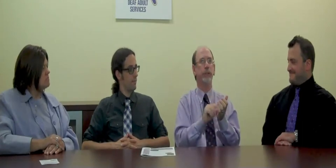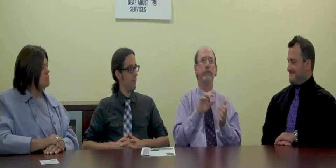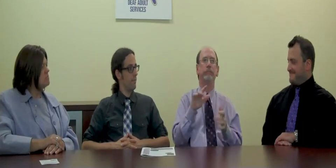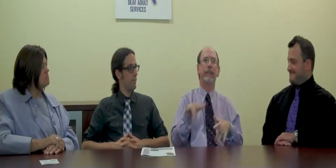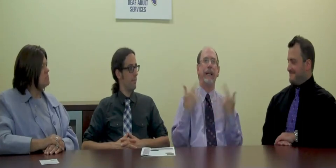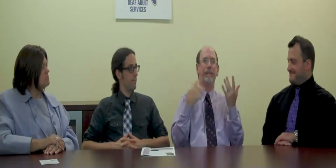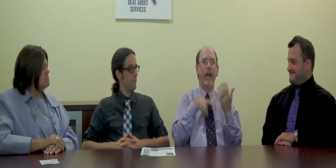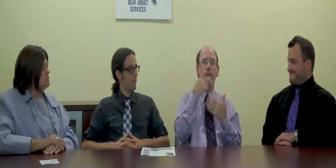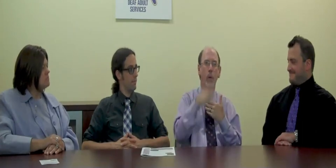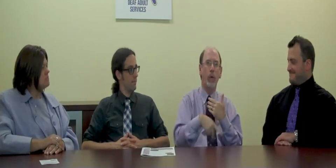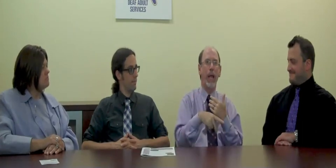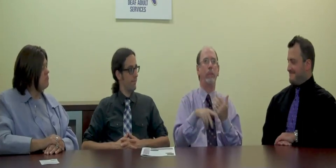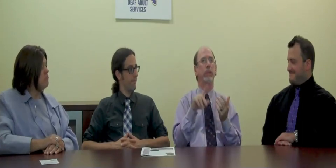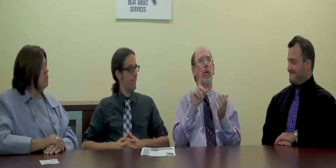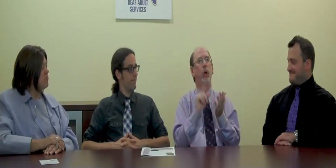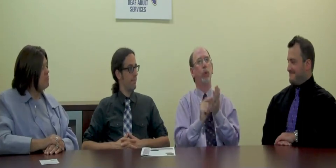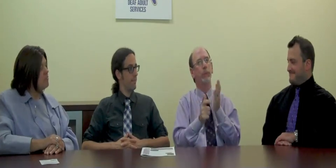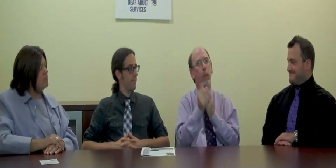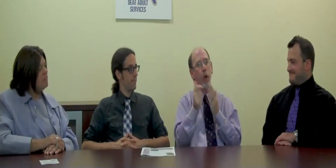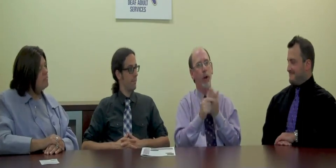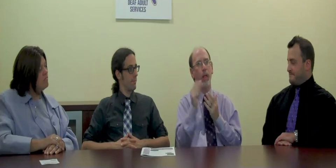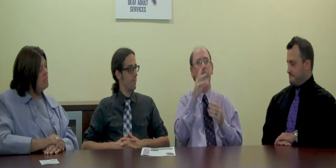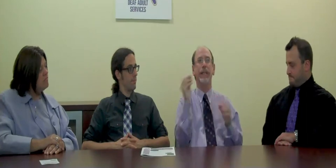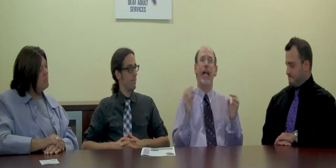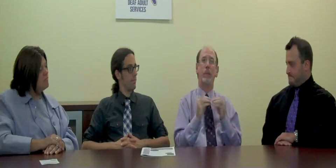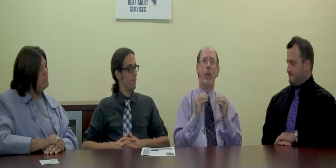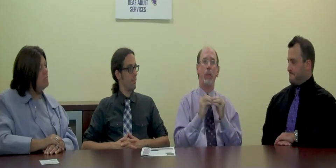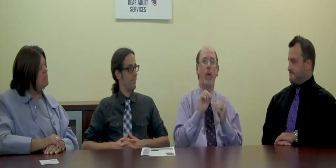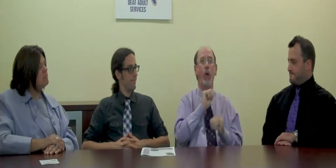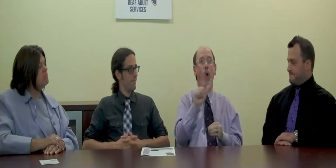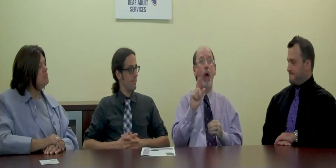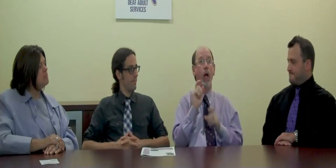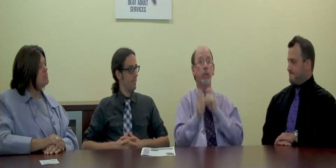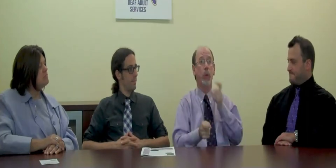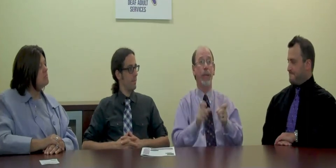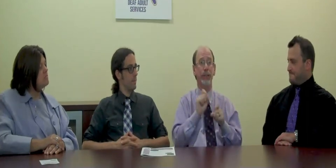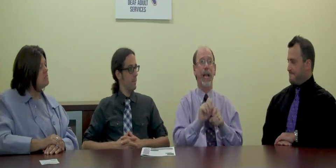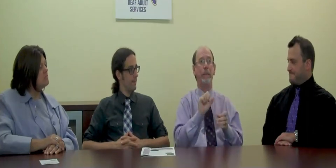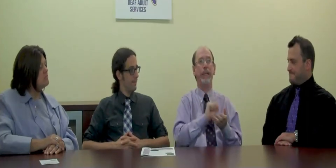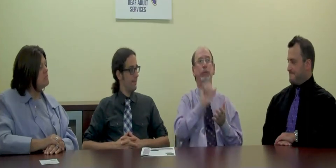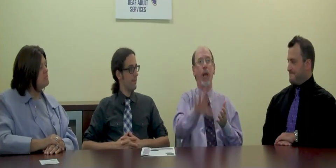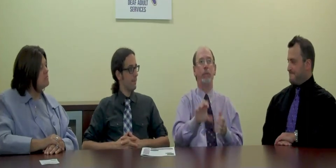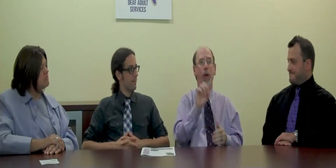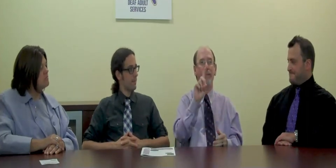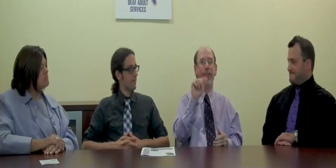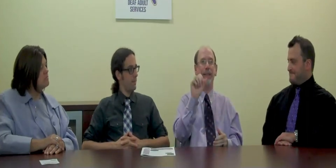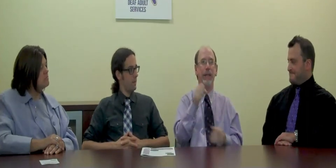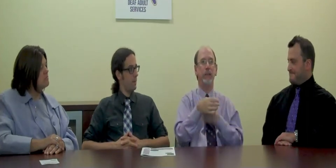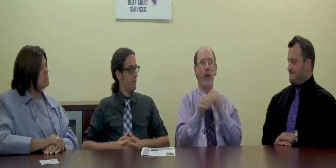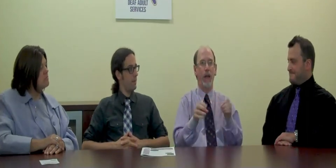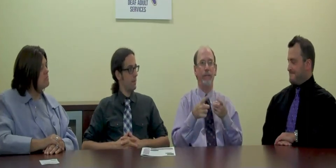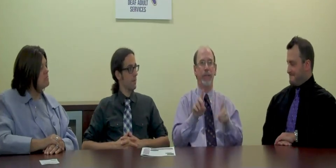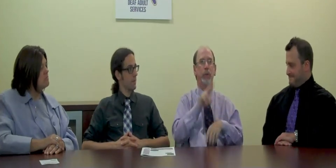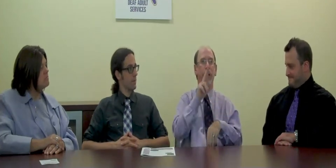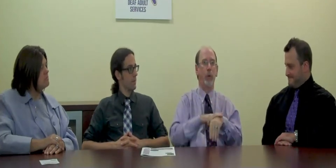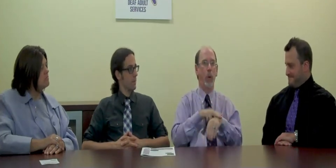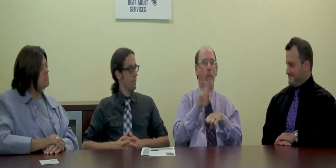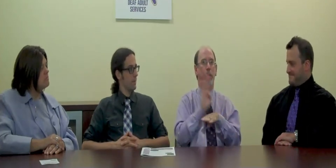need old newsletters, event programs, newspaper articles, and more. All donations can be dropped off at the DOS office